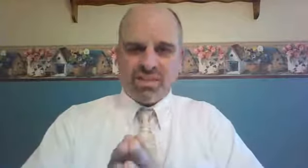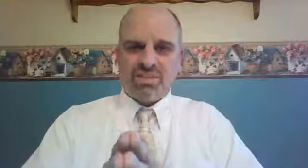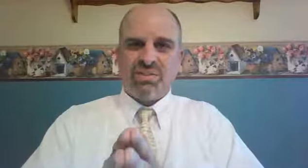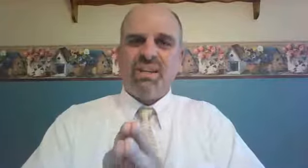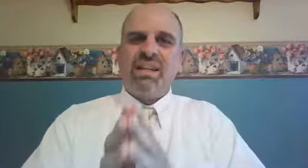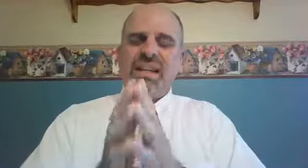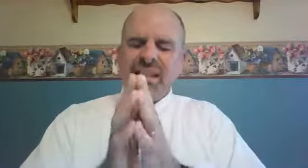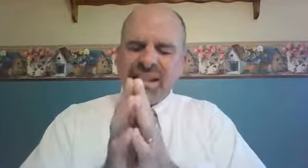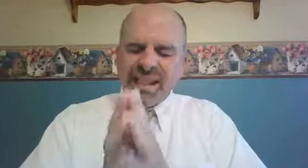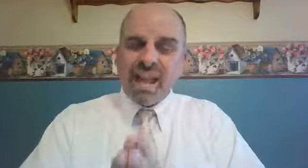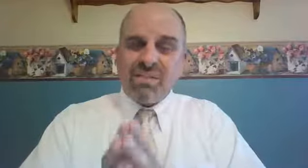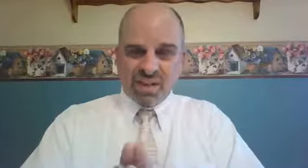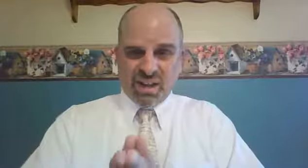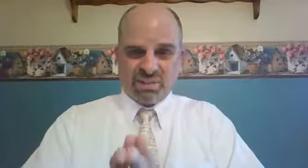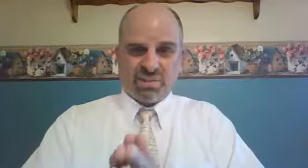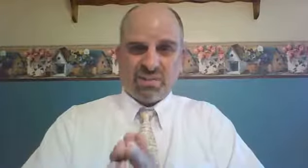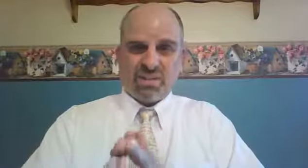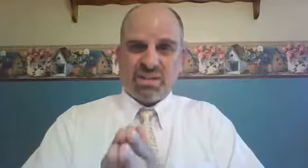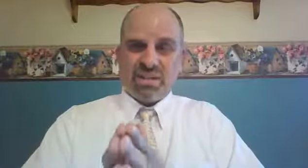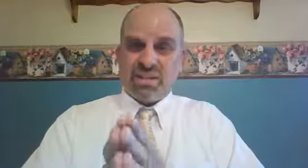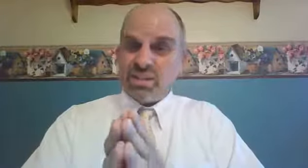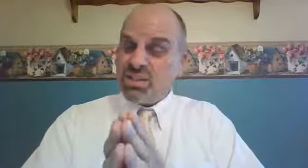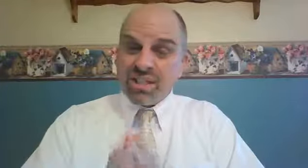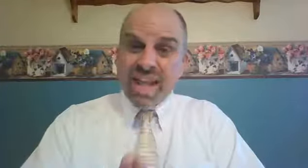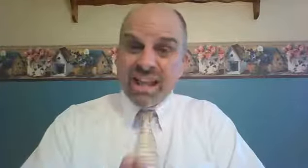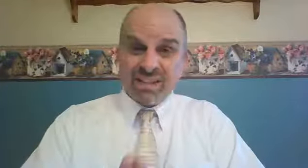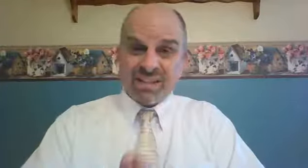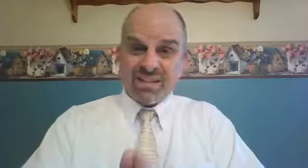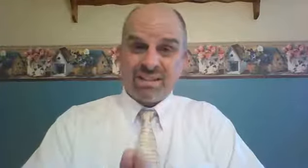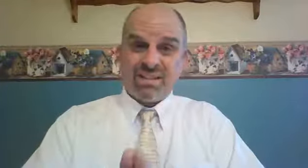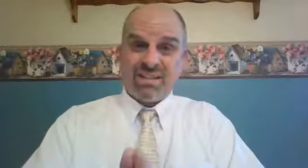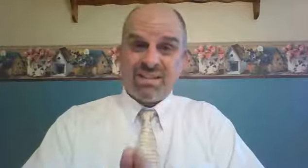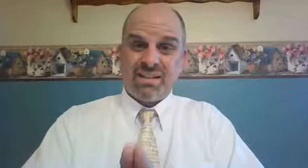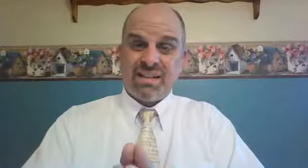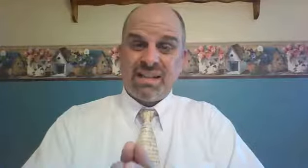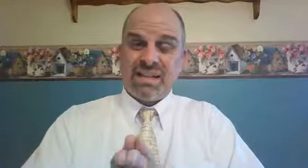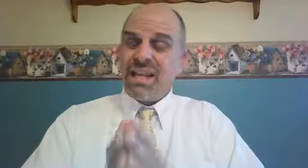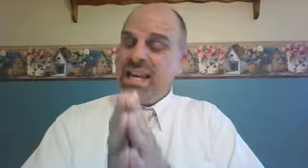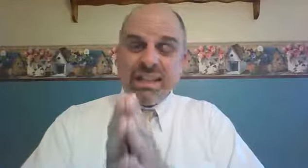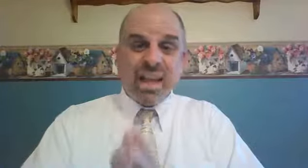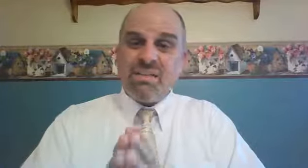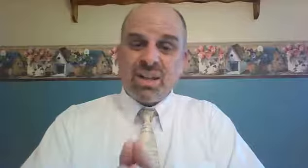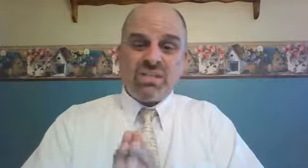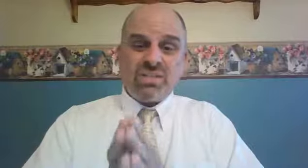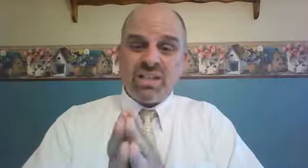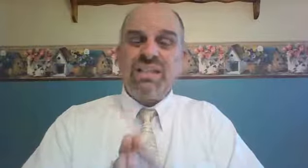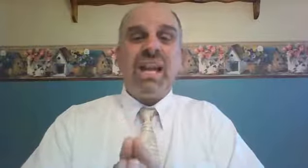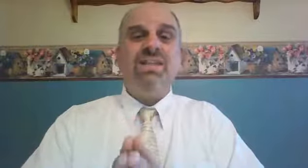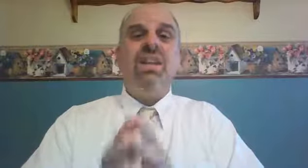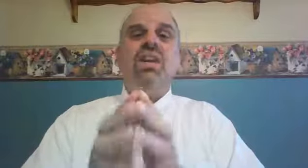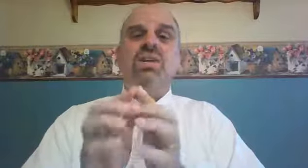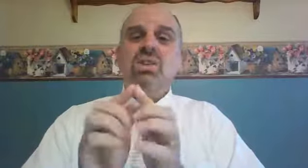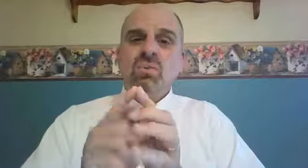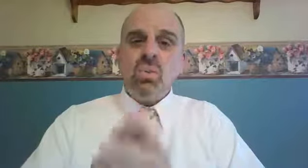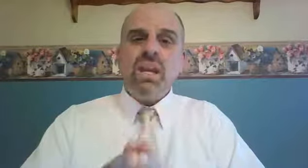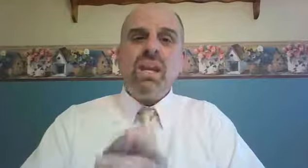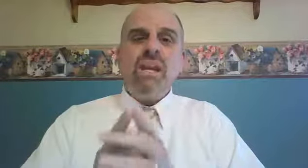Jesus loves us to death. He loves us to death. Do we